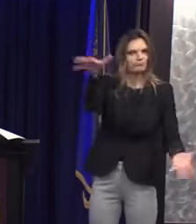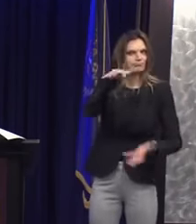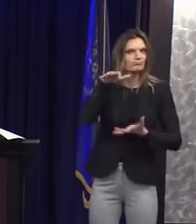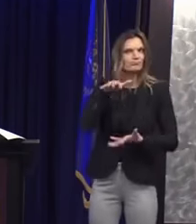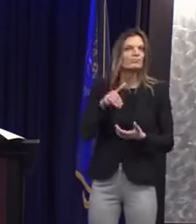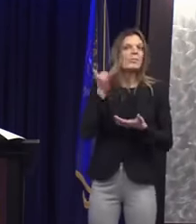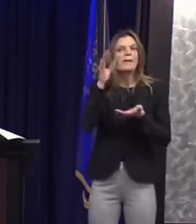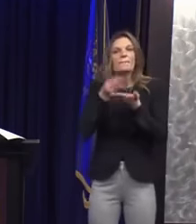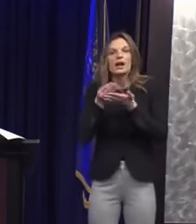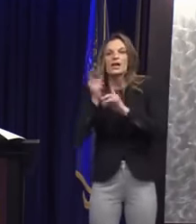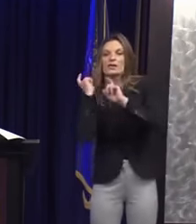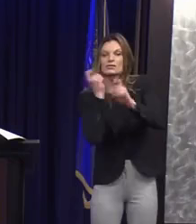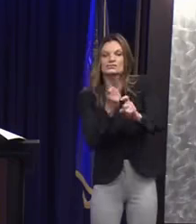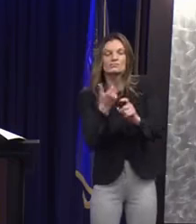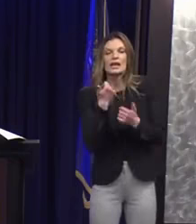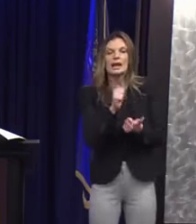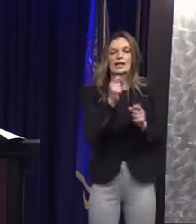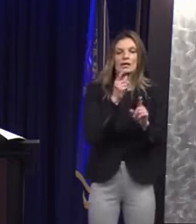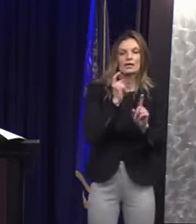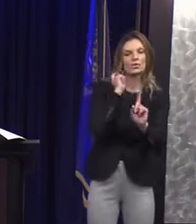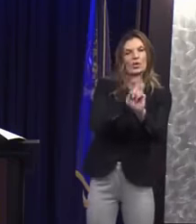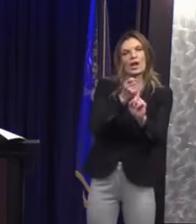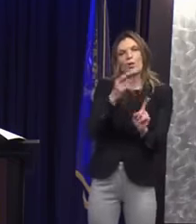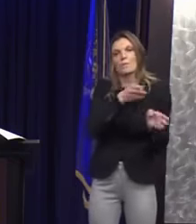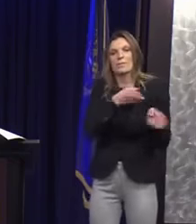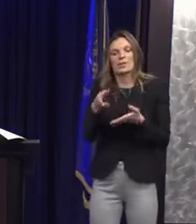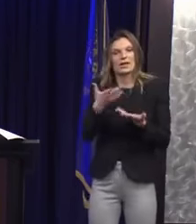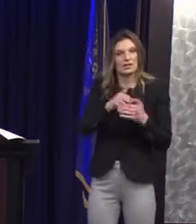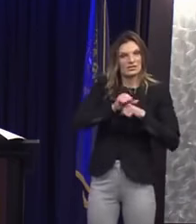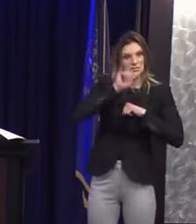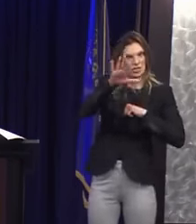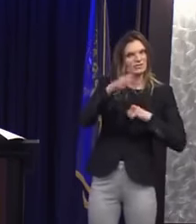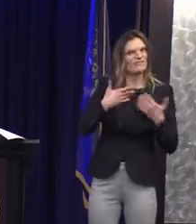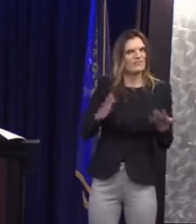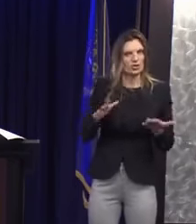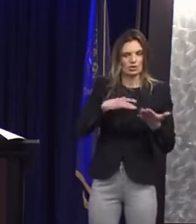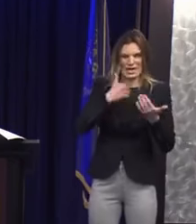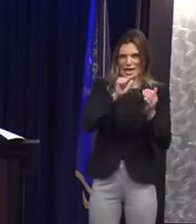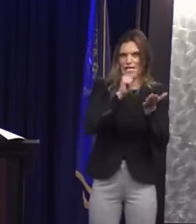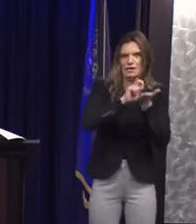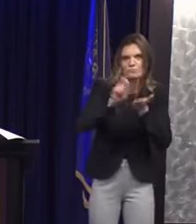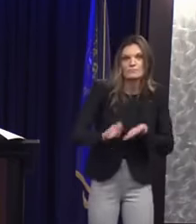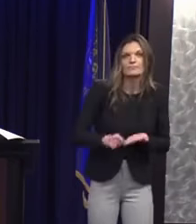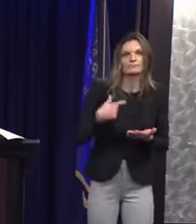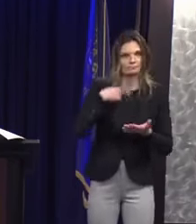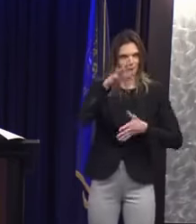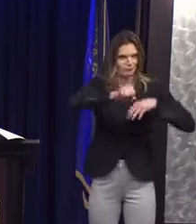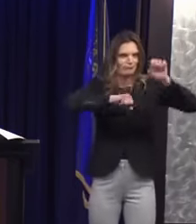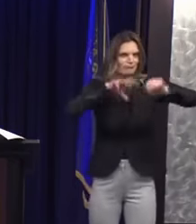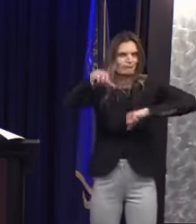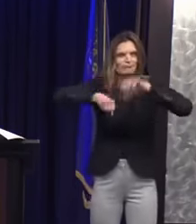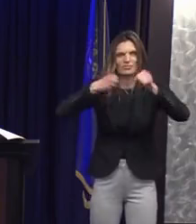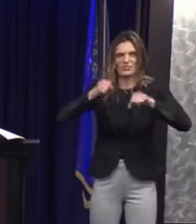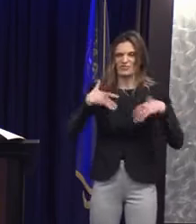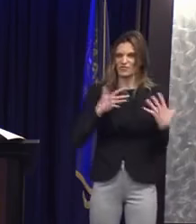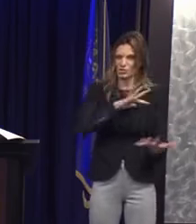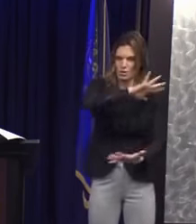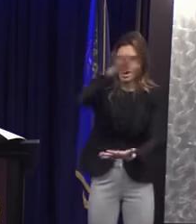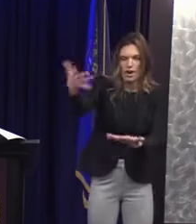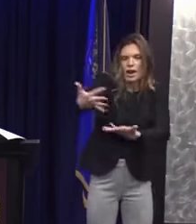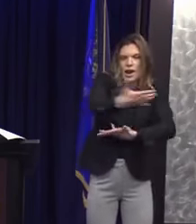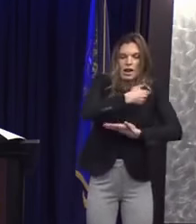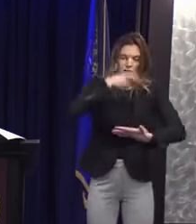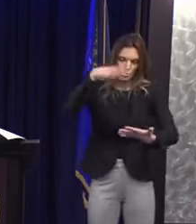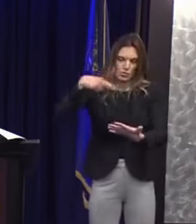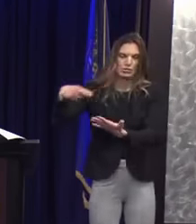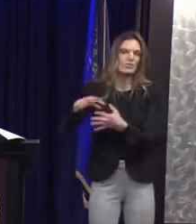Department grant and plan submissions, as well as the known civil lawsuits against the city of Detroit related